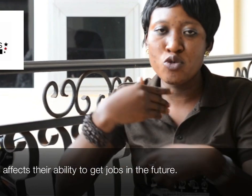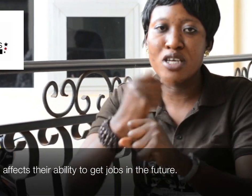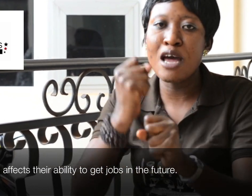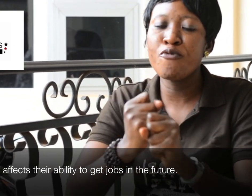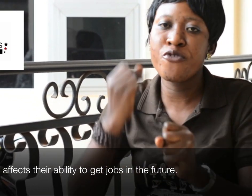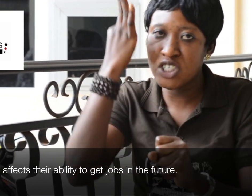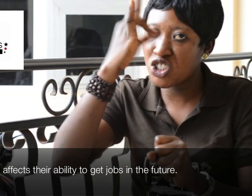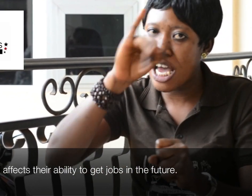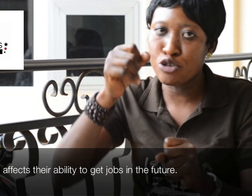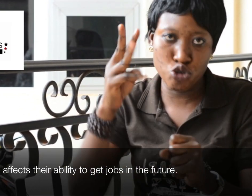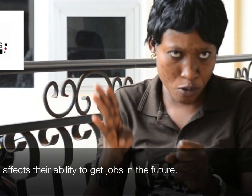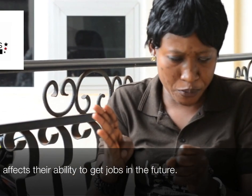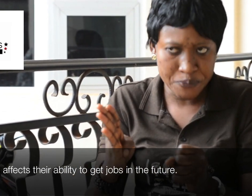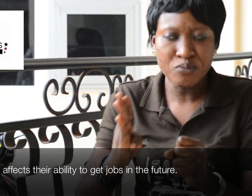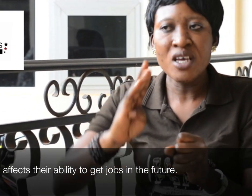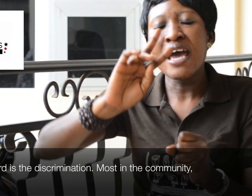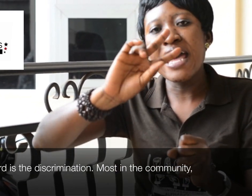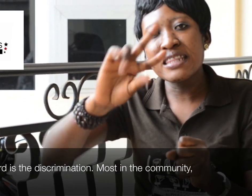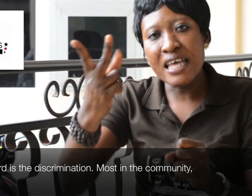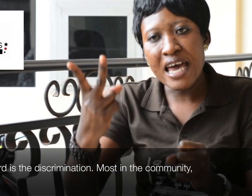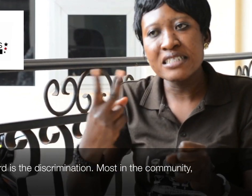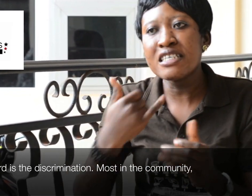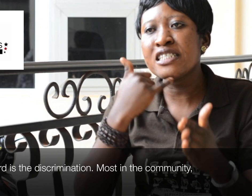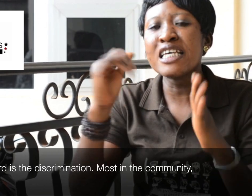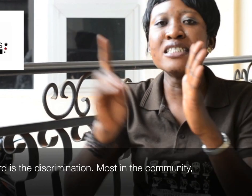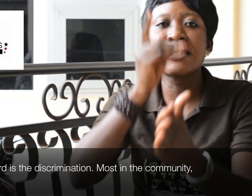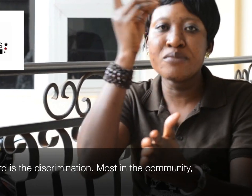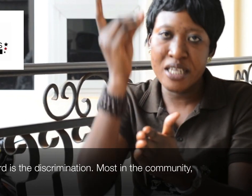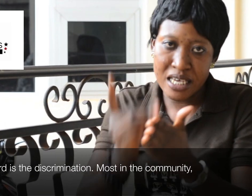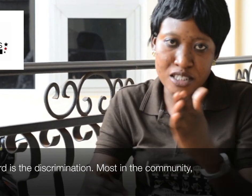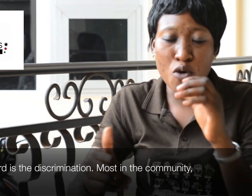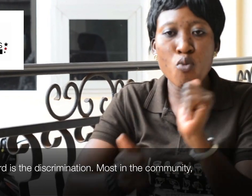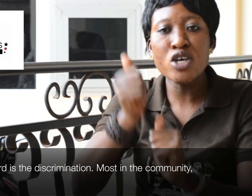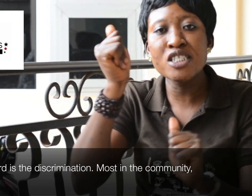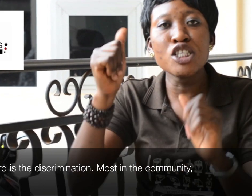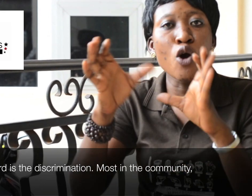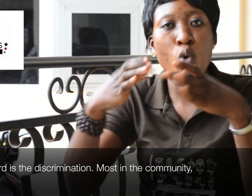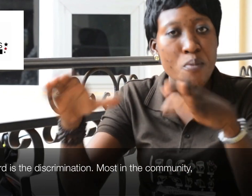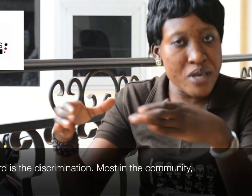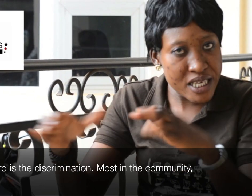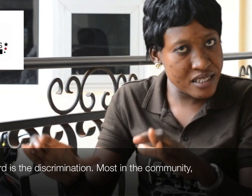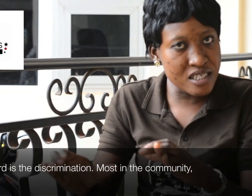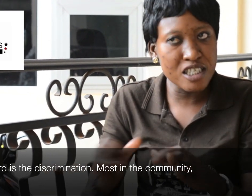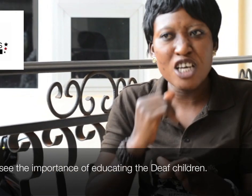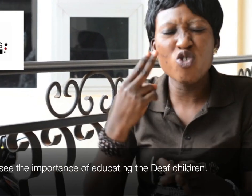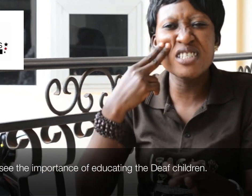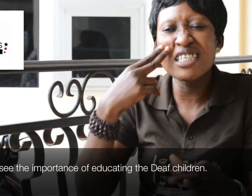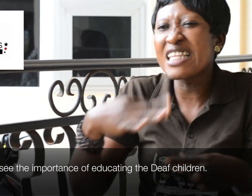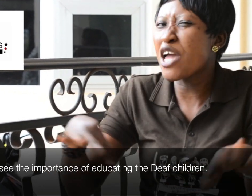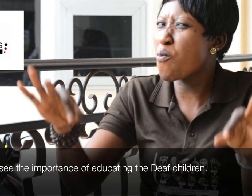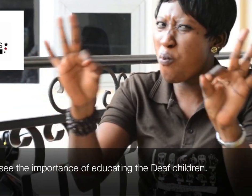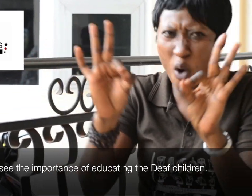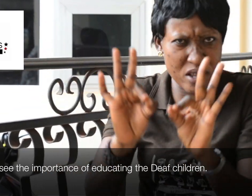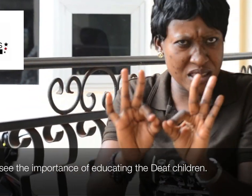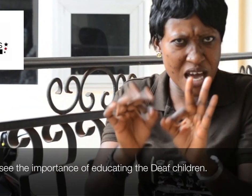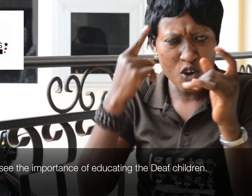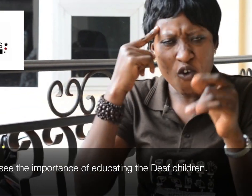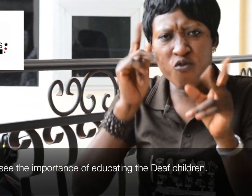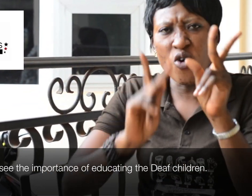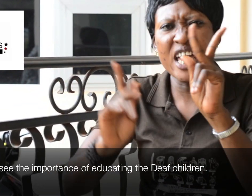to get future jobs. And third is the discriminating. Most in the community, they don't see the importance for